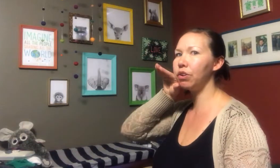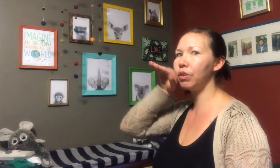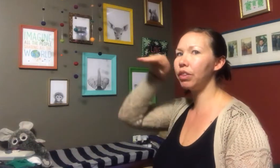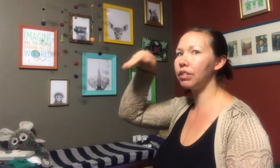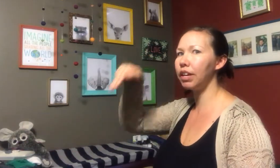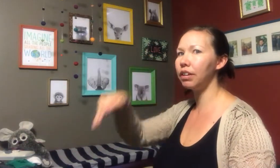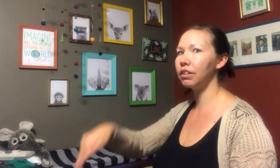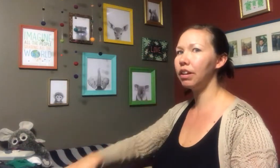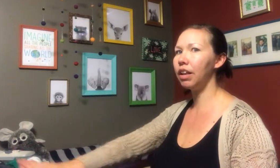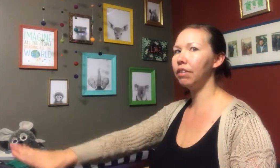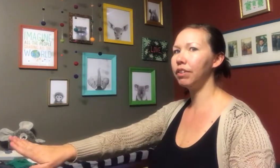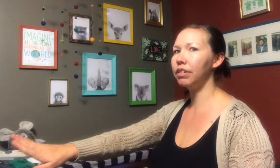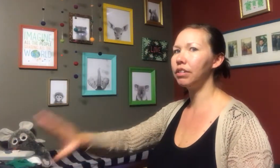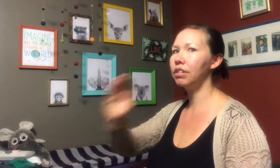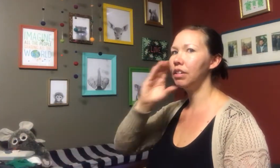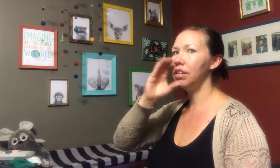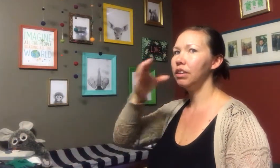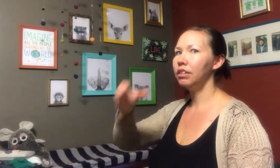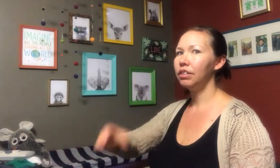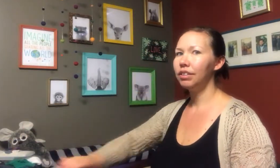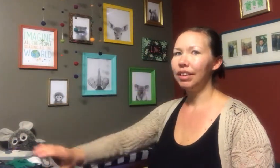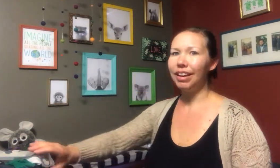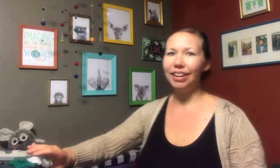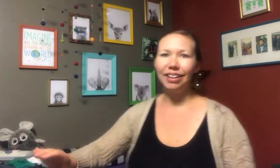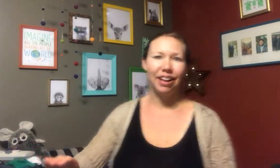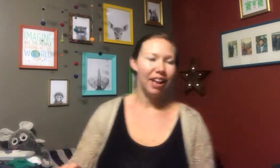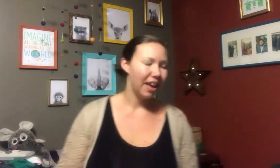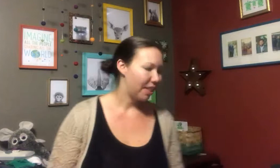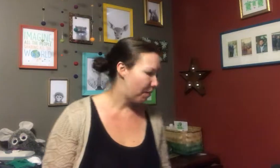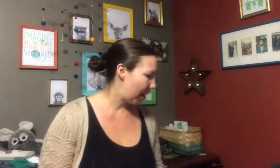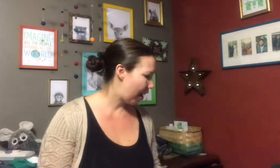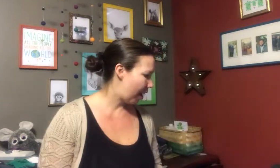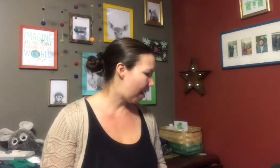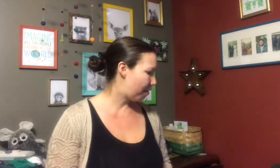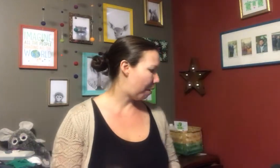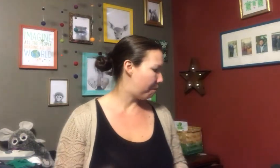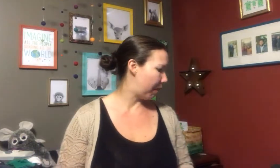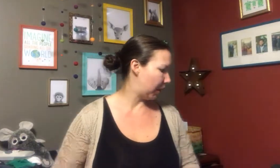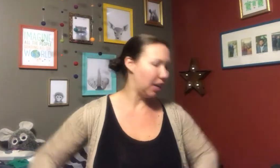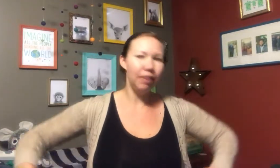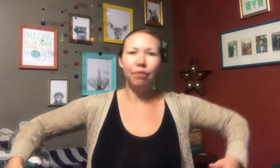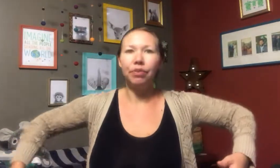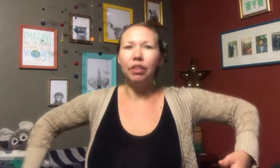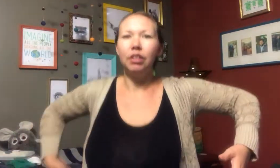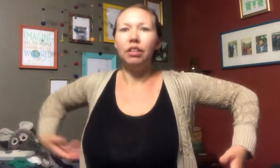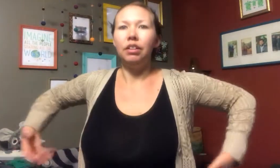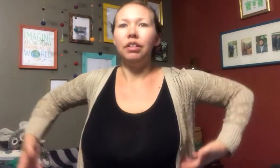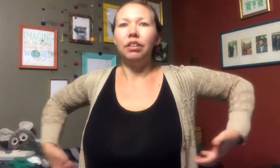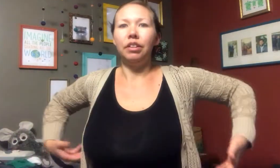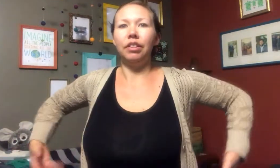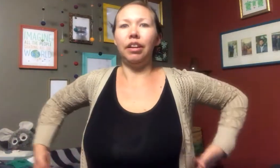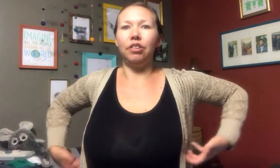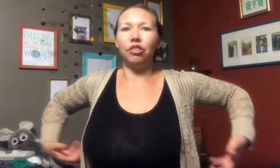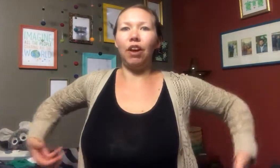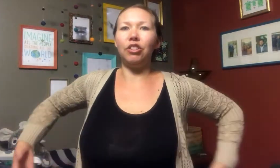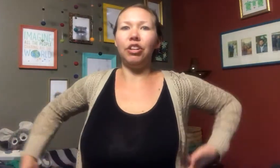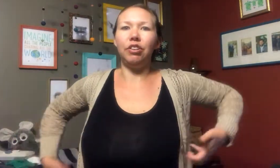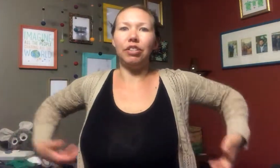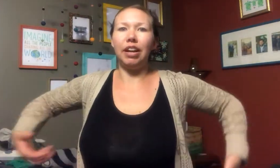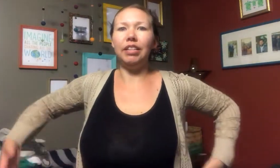do it with this hand, elephant. Okay. Then we have monkey. Like you're scratching your sides